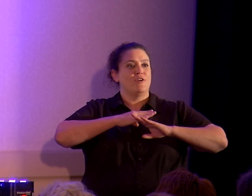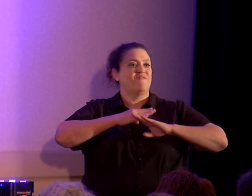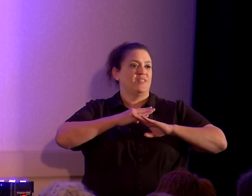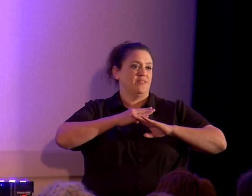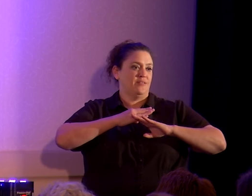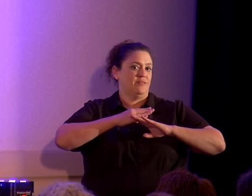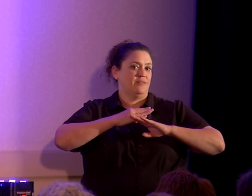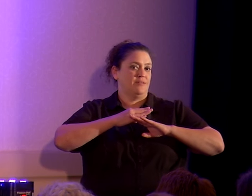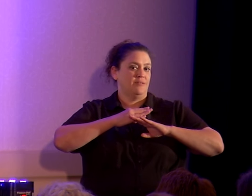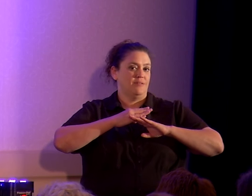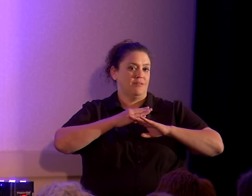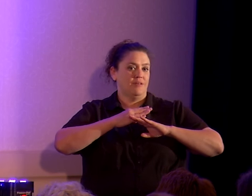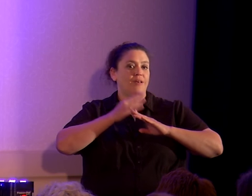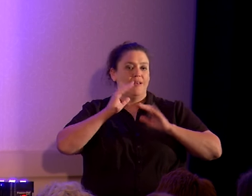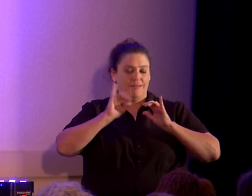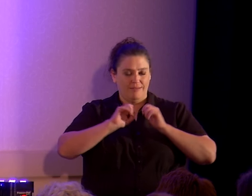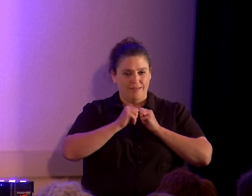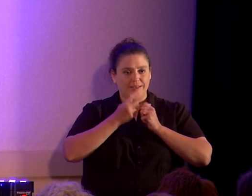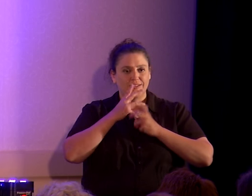This is how you make atheists.